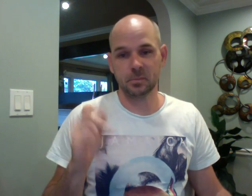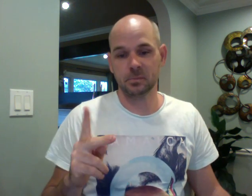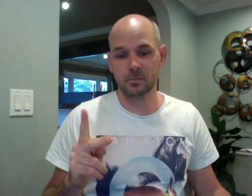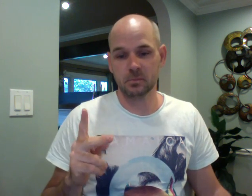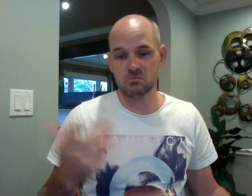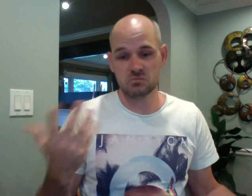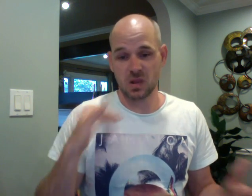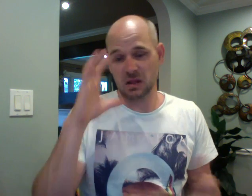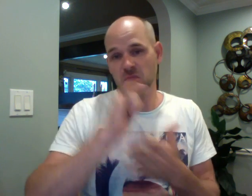I hate that!